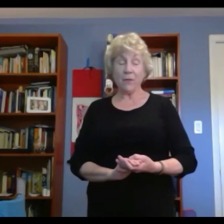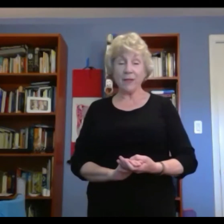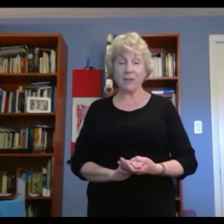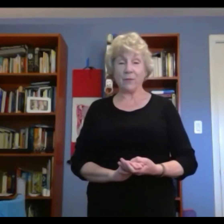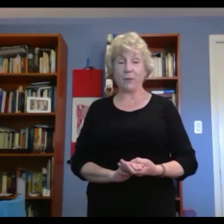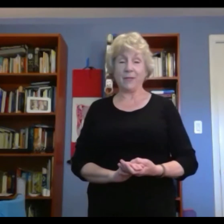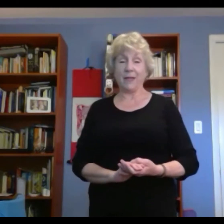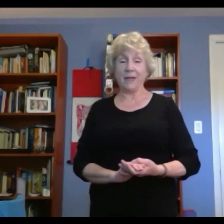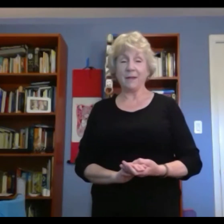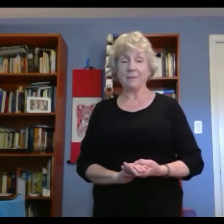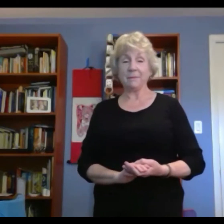festival day.